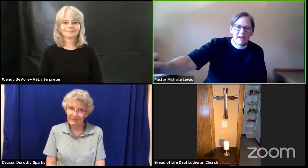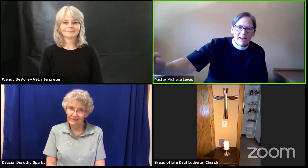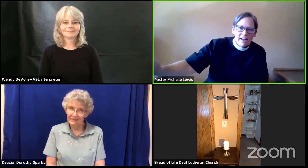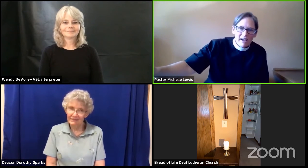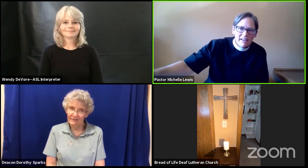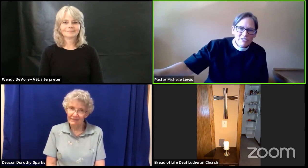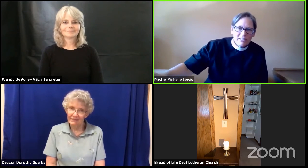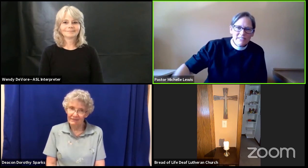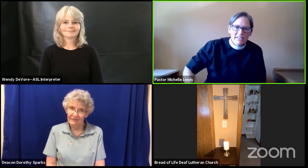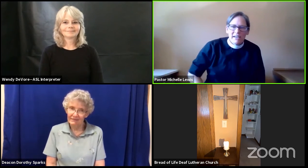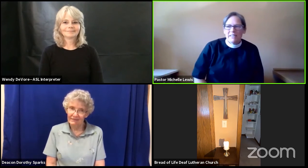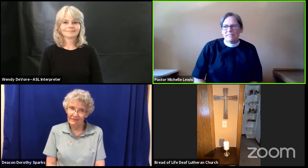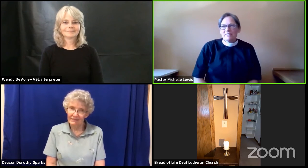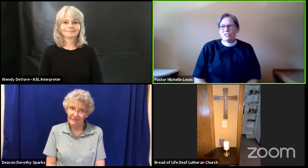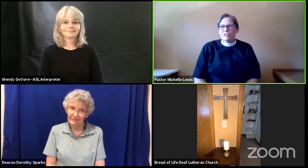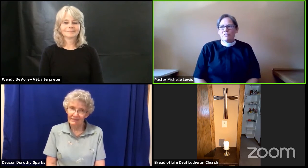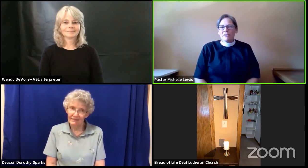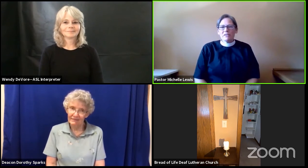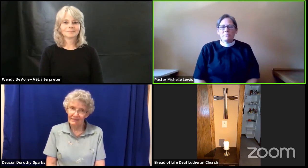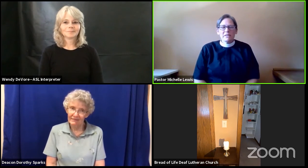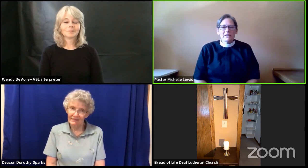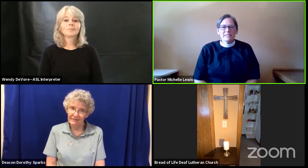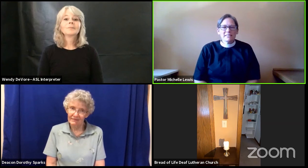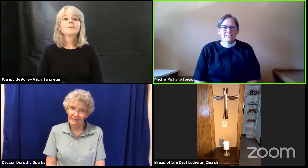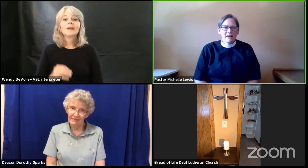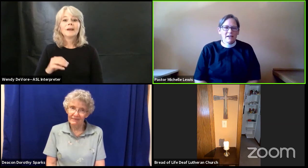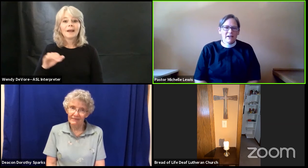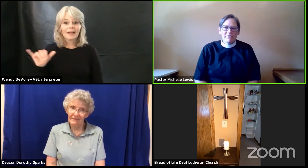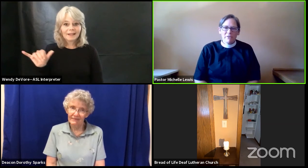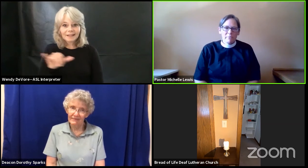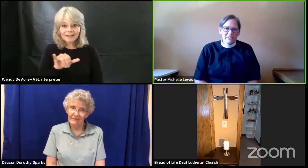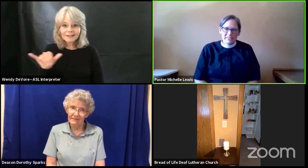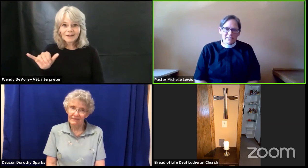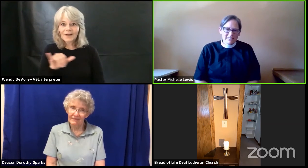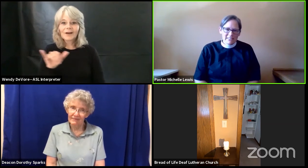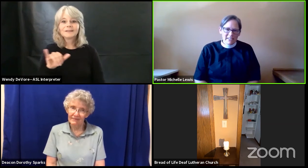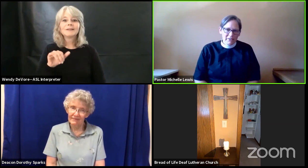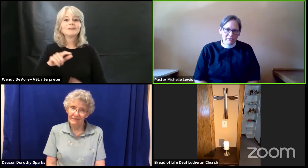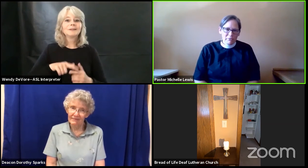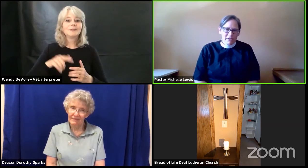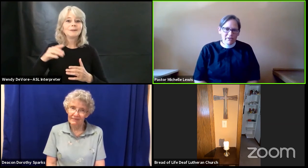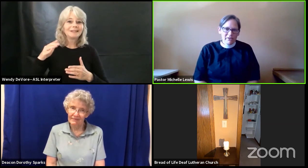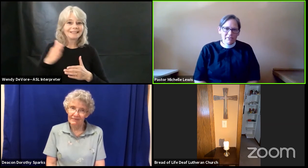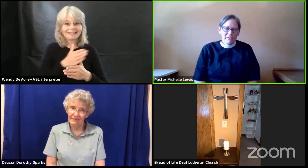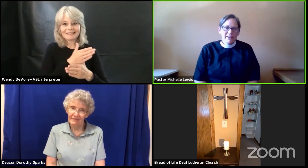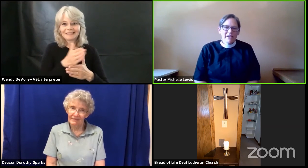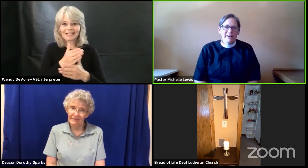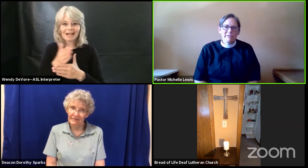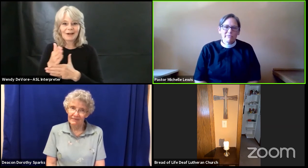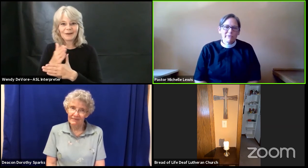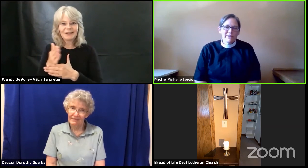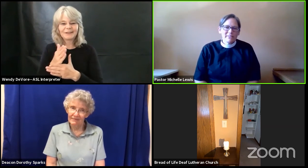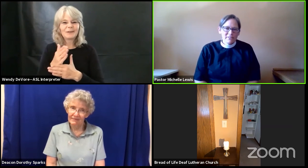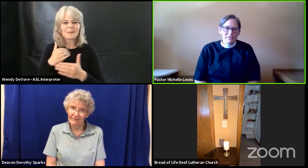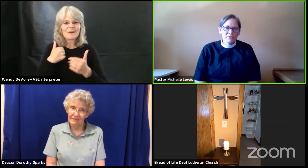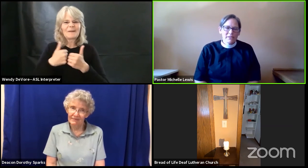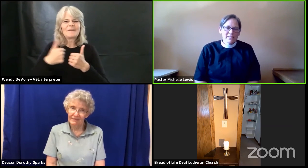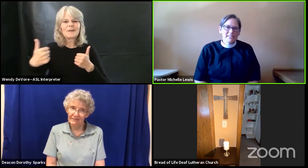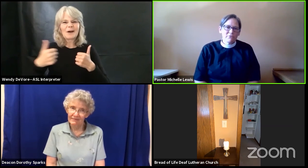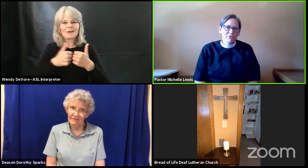and just as sharing the peace uh from a distance is kind of weird we continue to ask for